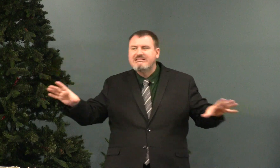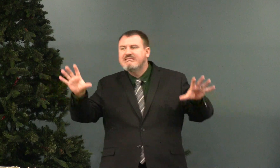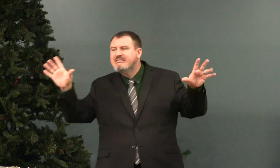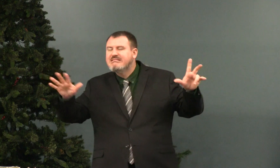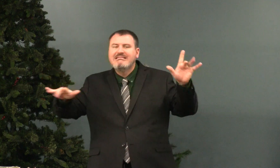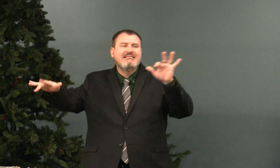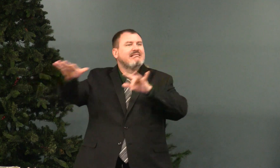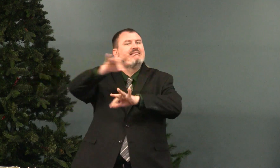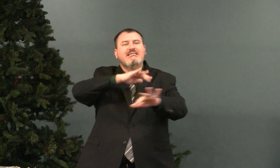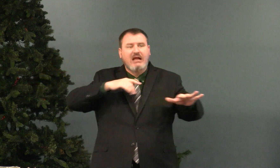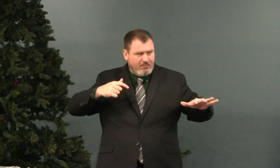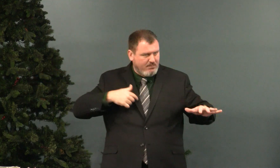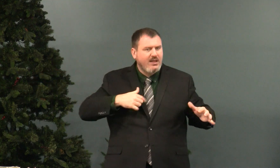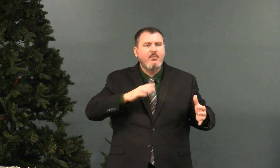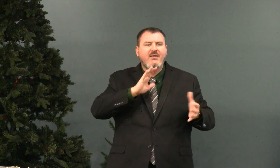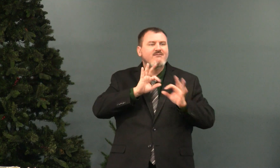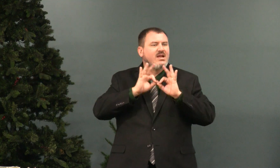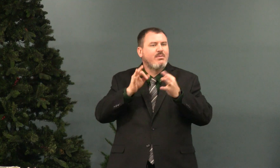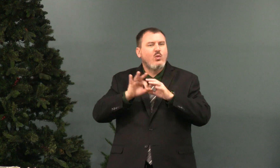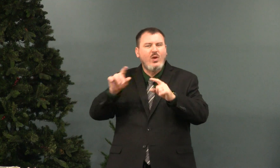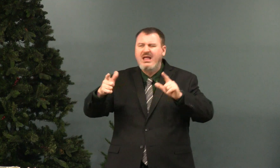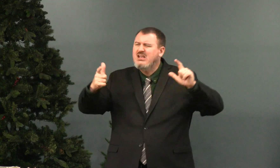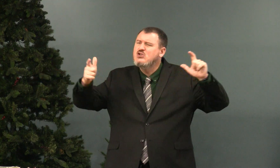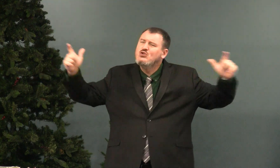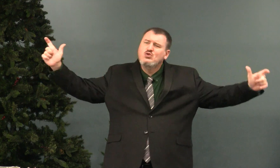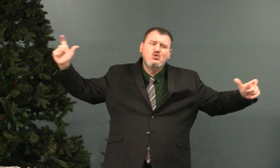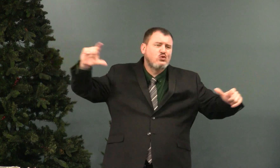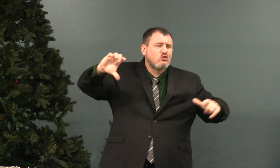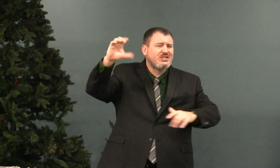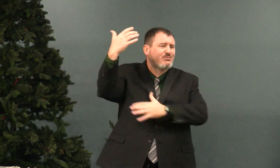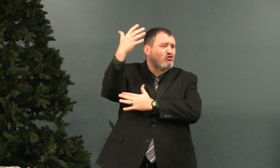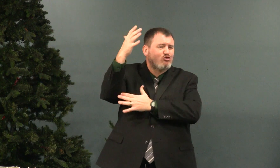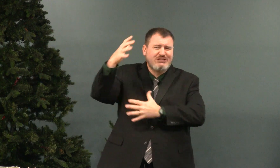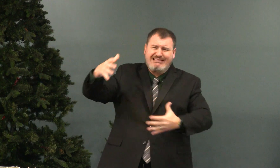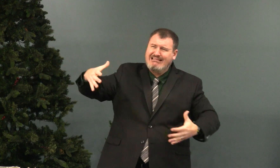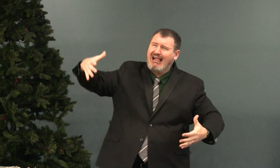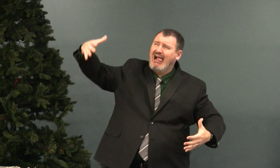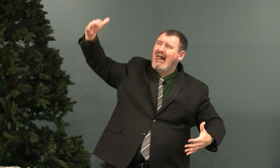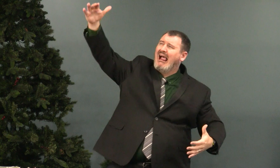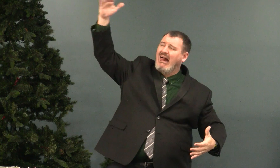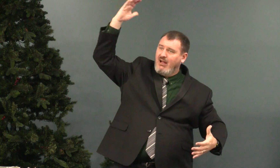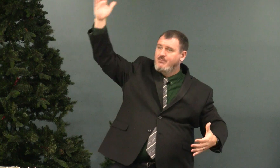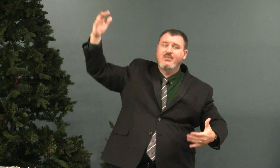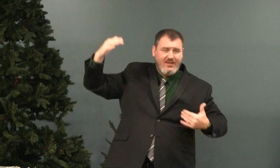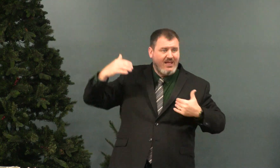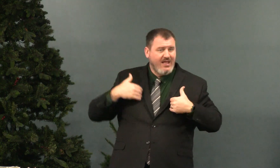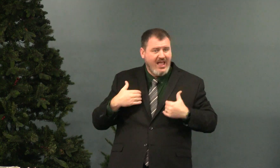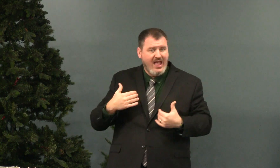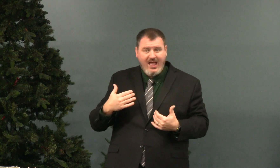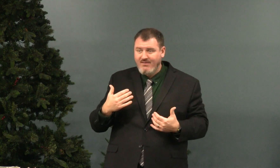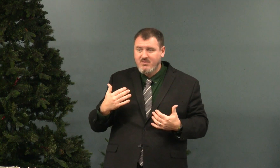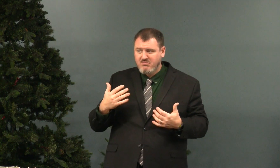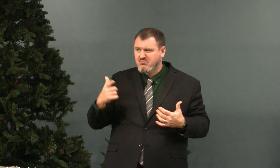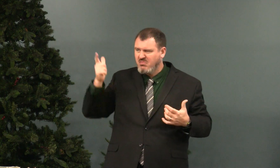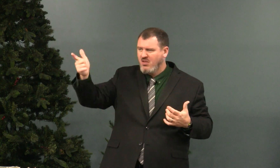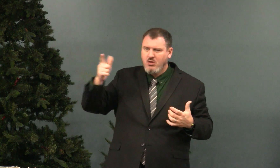a place with Christmas lights and we went to a big, there's a big Christmas tree and they,